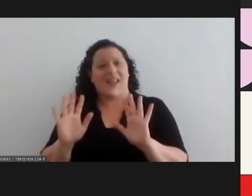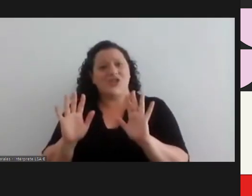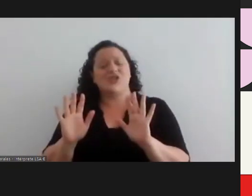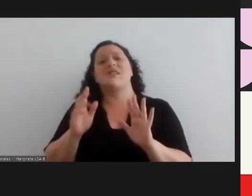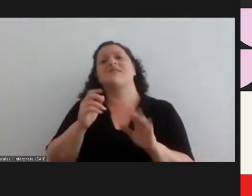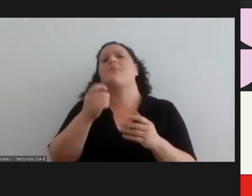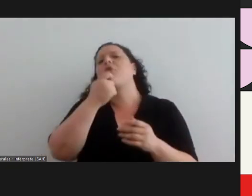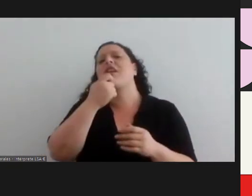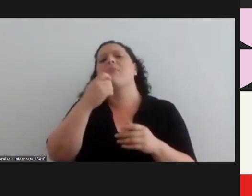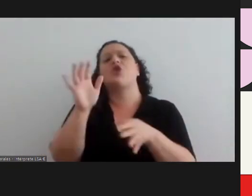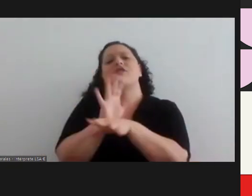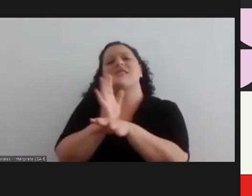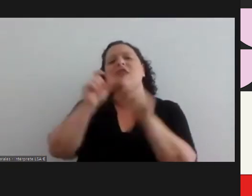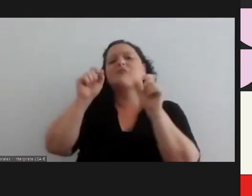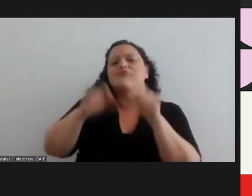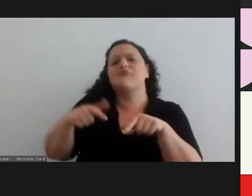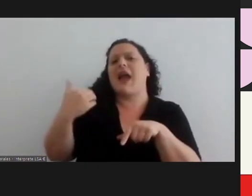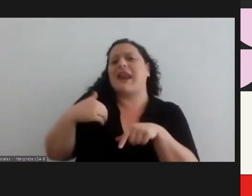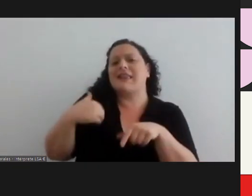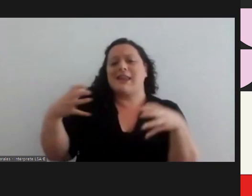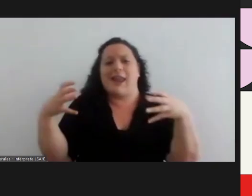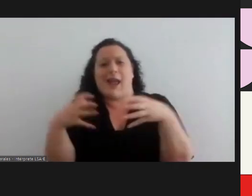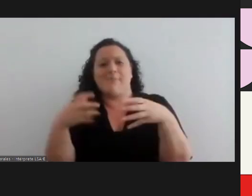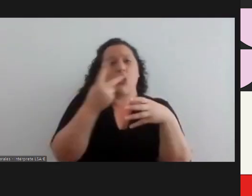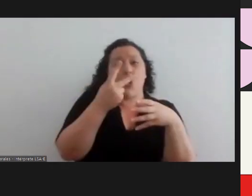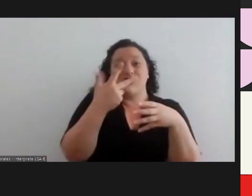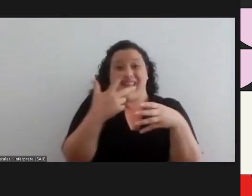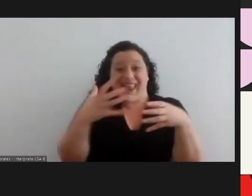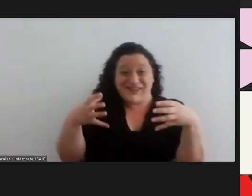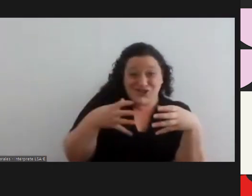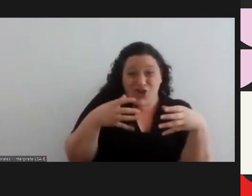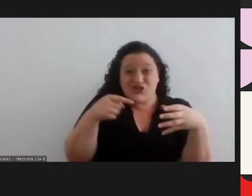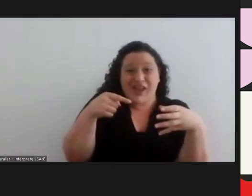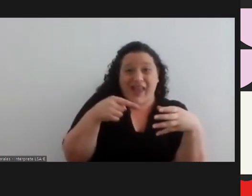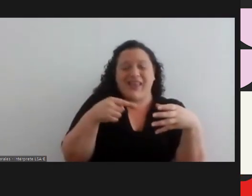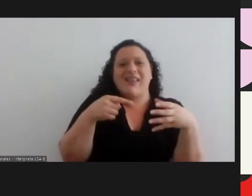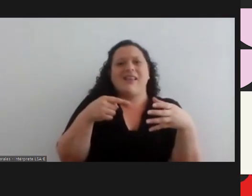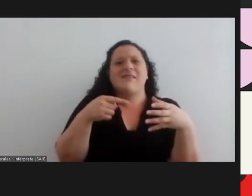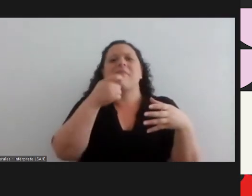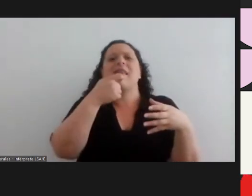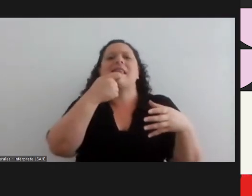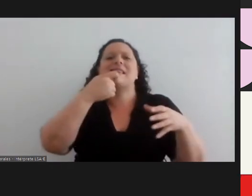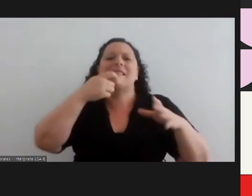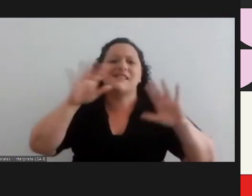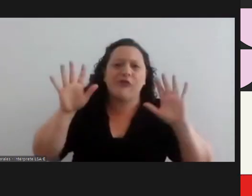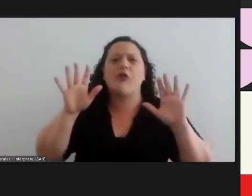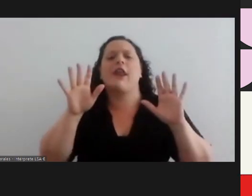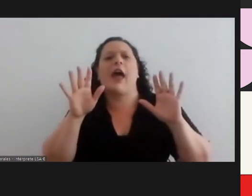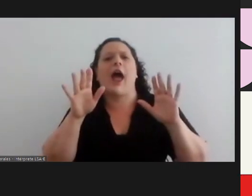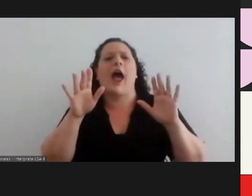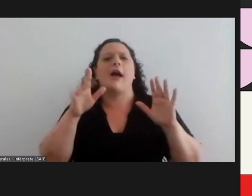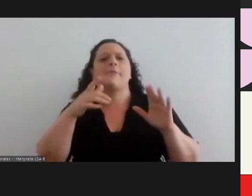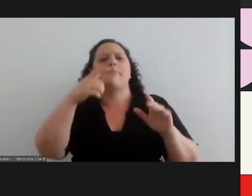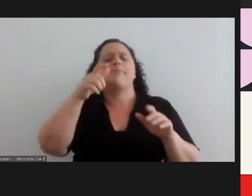of argentine filmmaking they were trying to represent or to portray people with my features